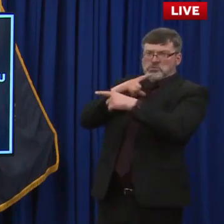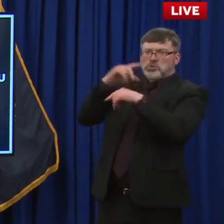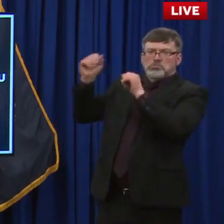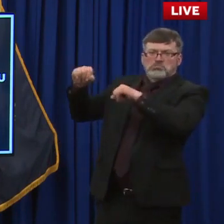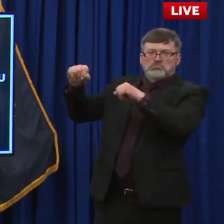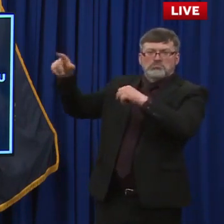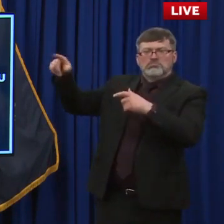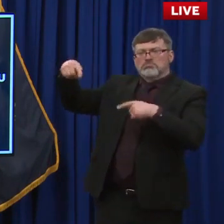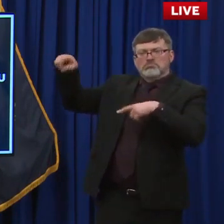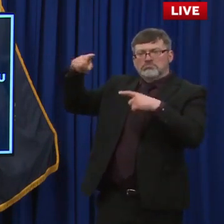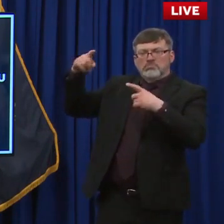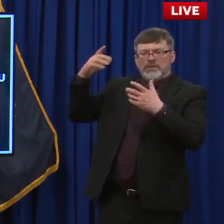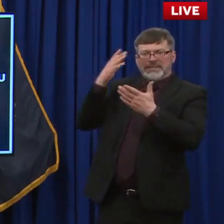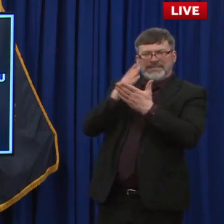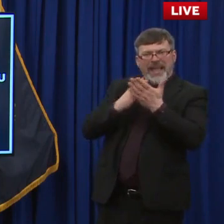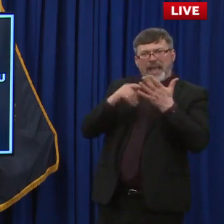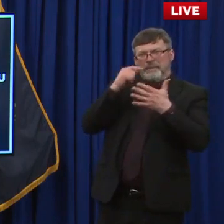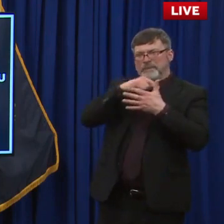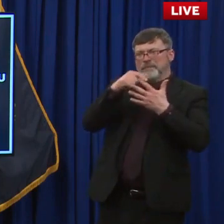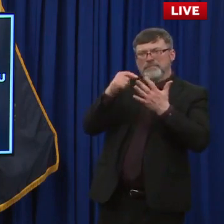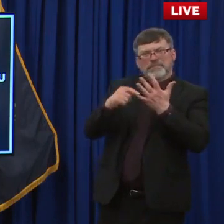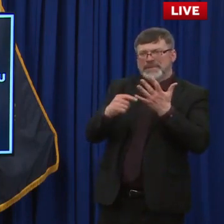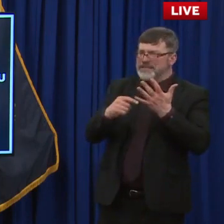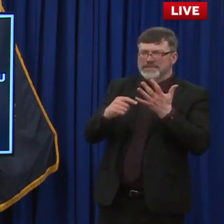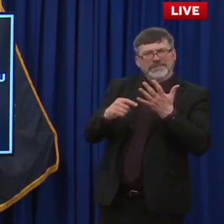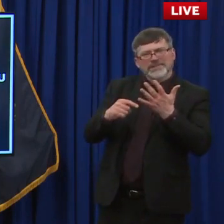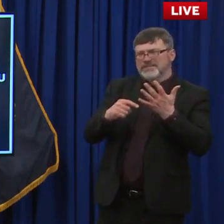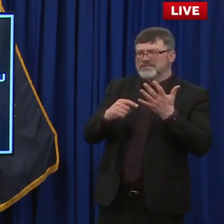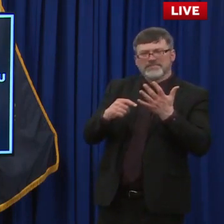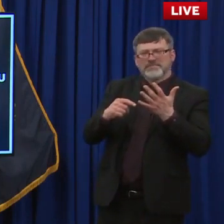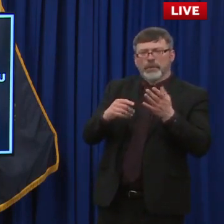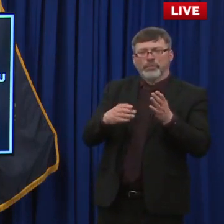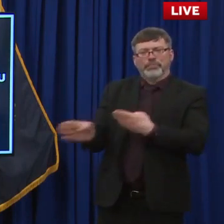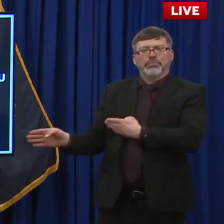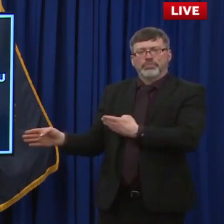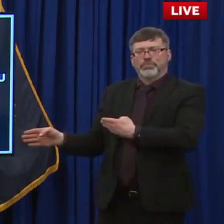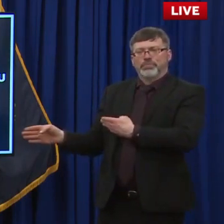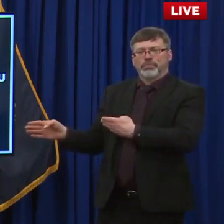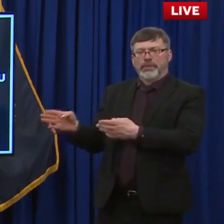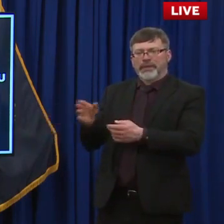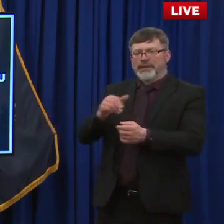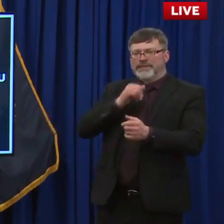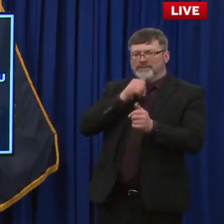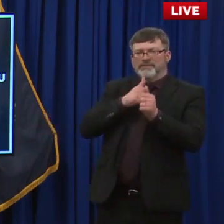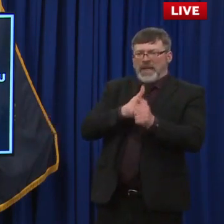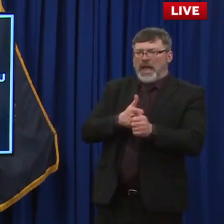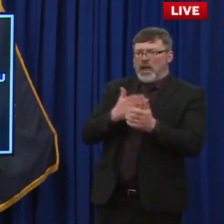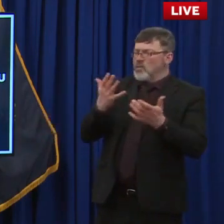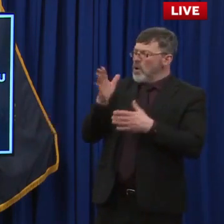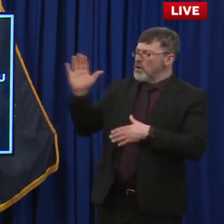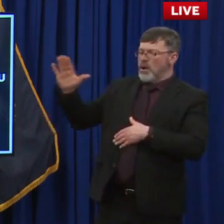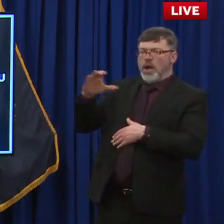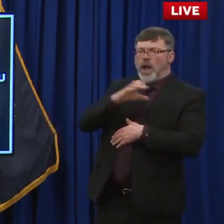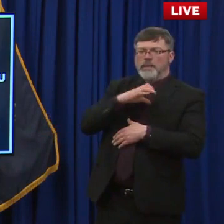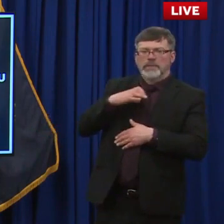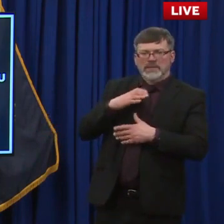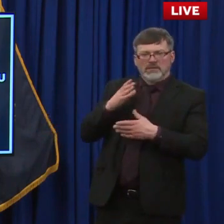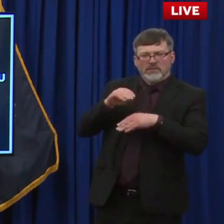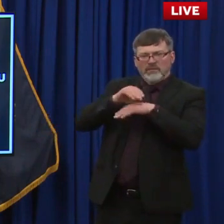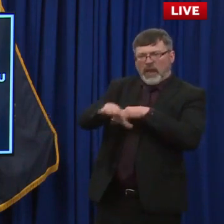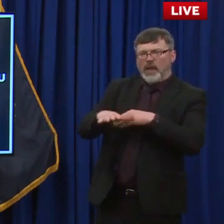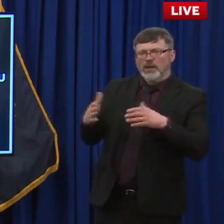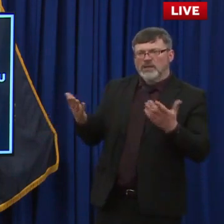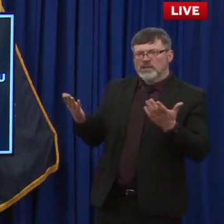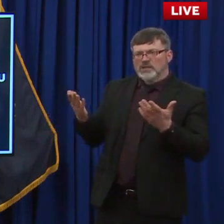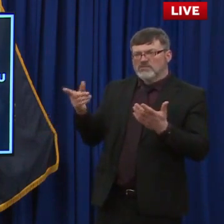for you to write in, bring in the cavalry to try to come to bear in some way to make sure that the endorsement or that the recommendations you endorse do make it to the finish line?